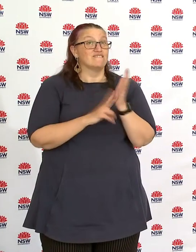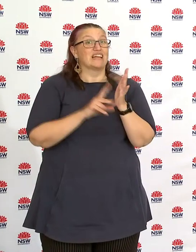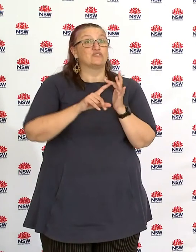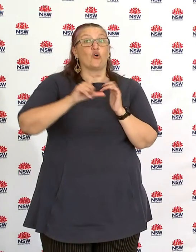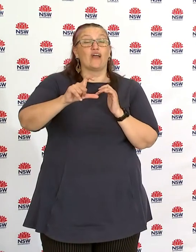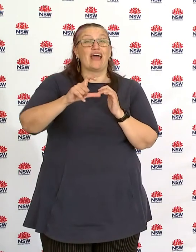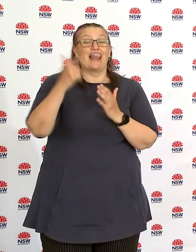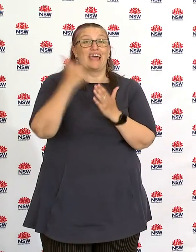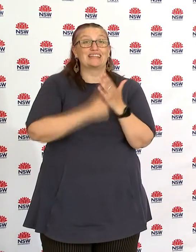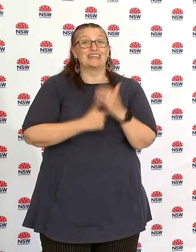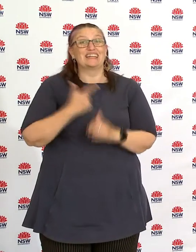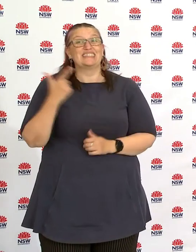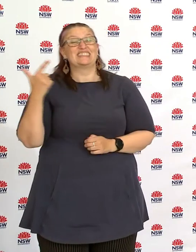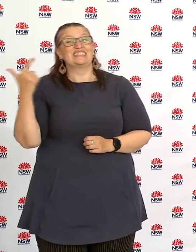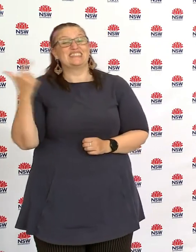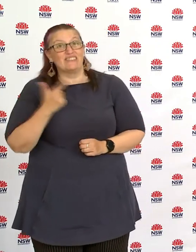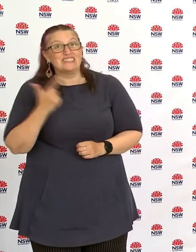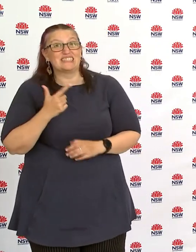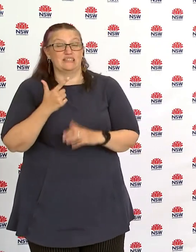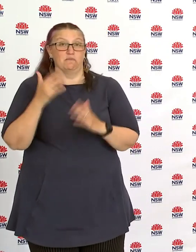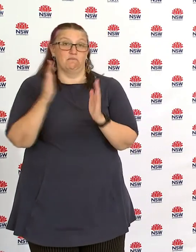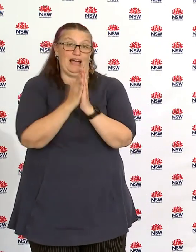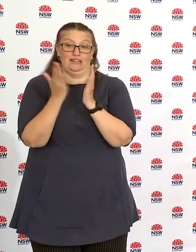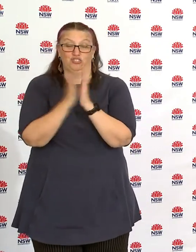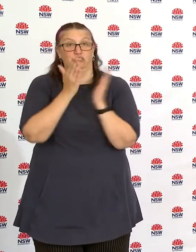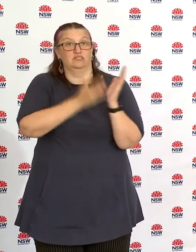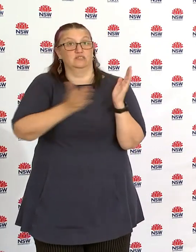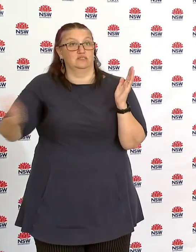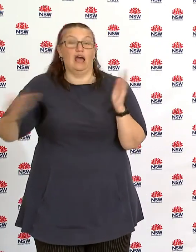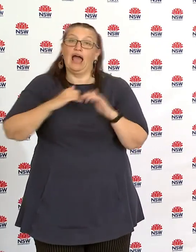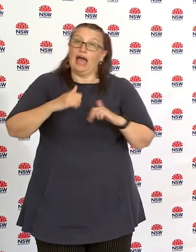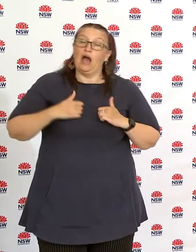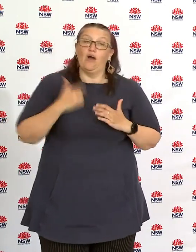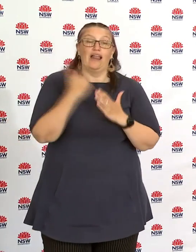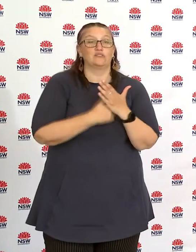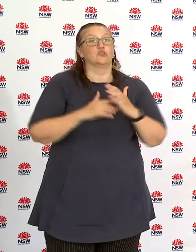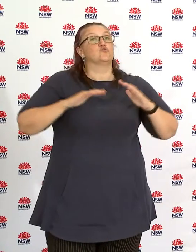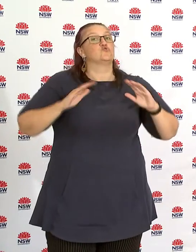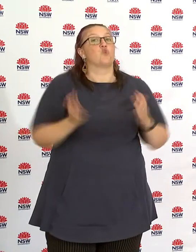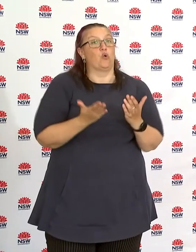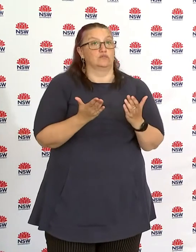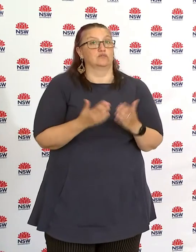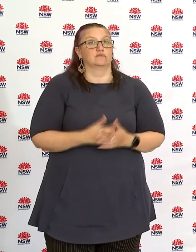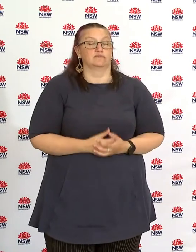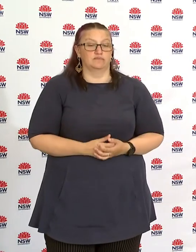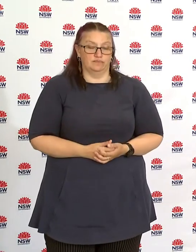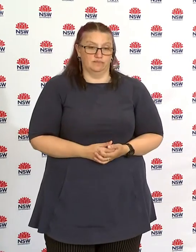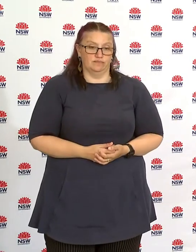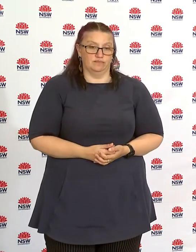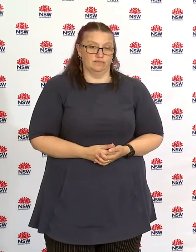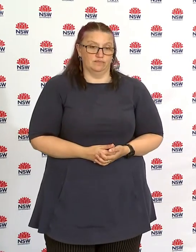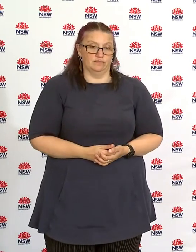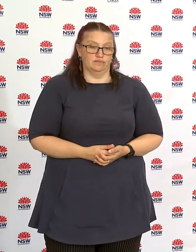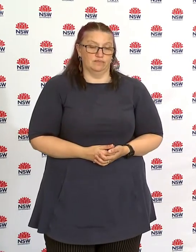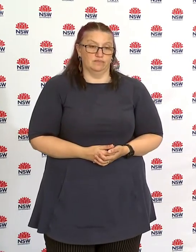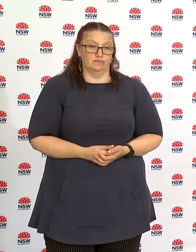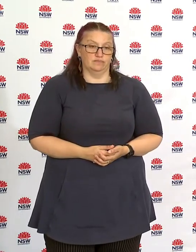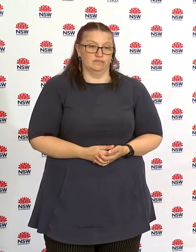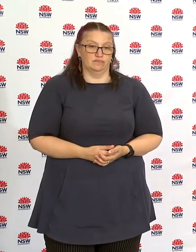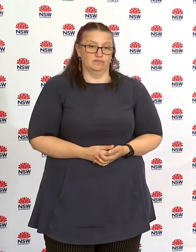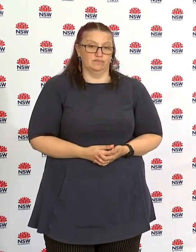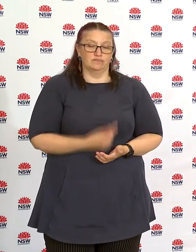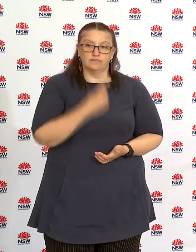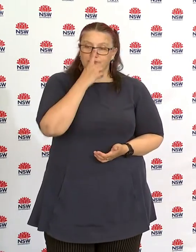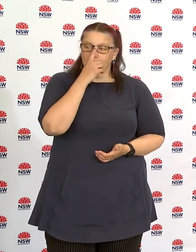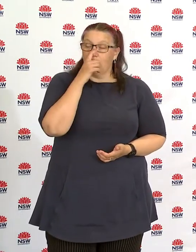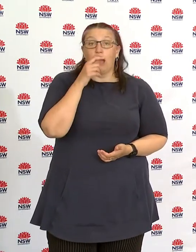pages in comparison uh so please note that the harsher restrictions we've put in place uh extending into